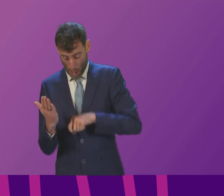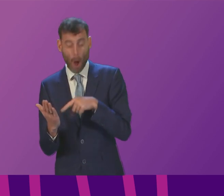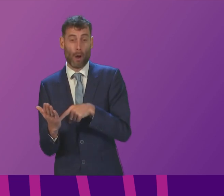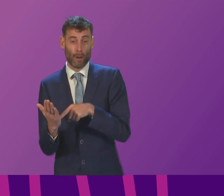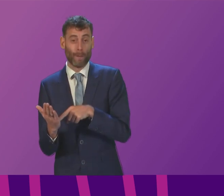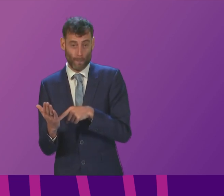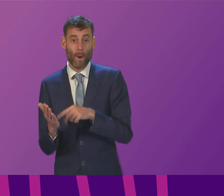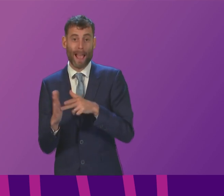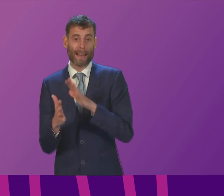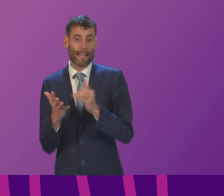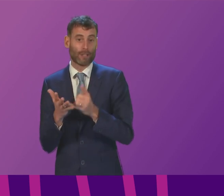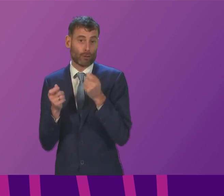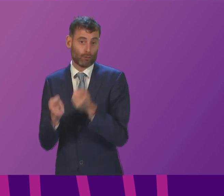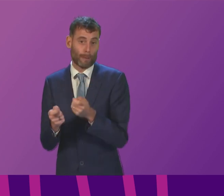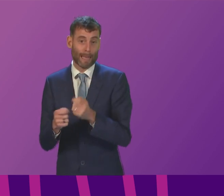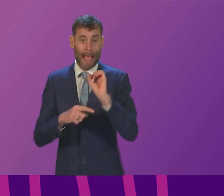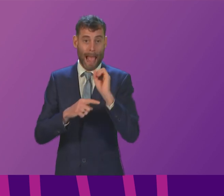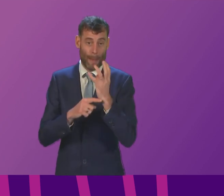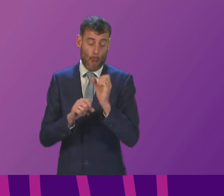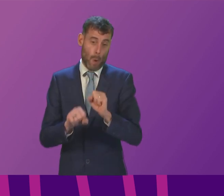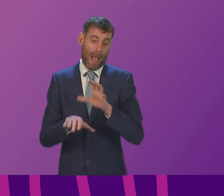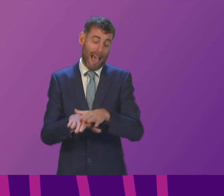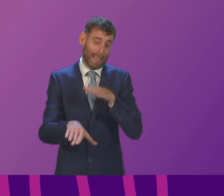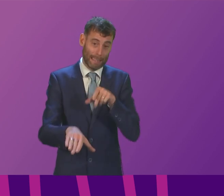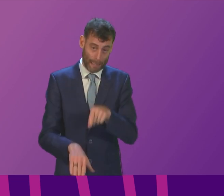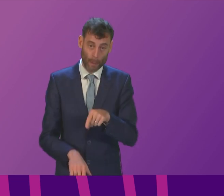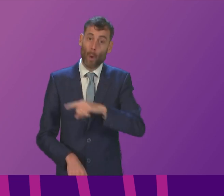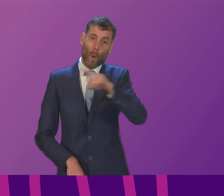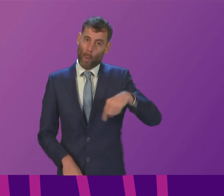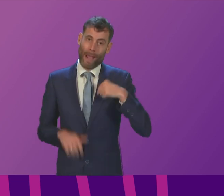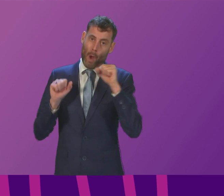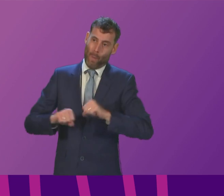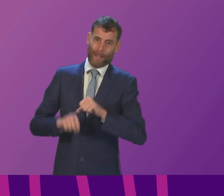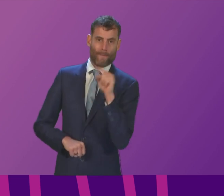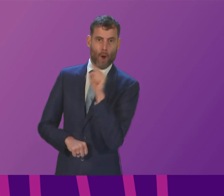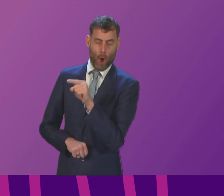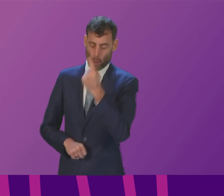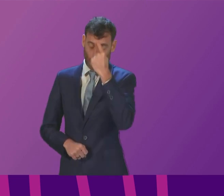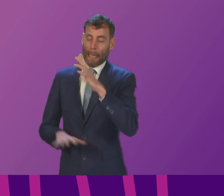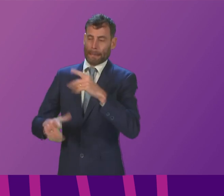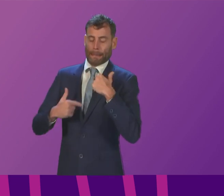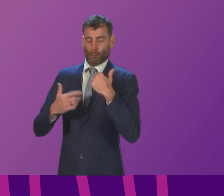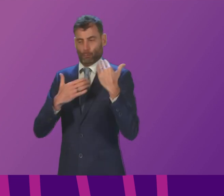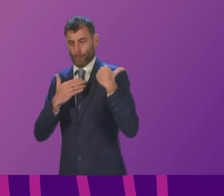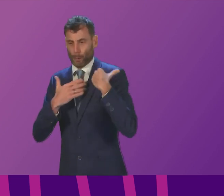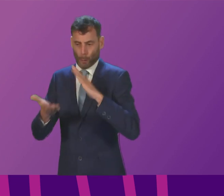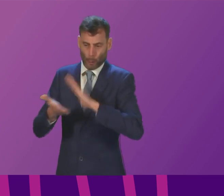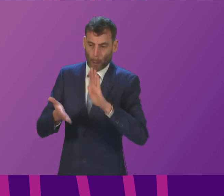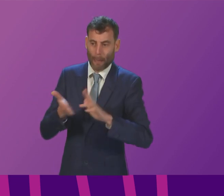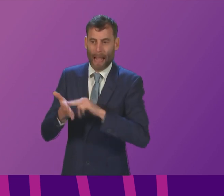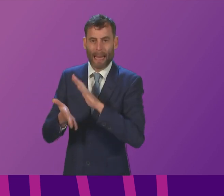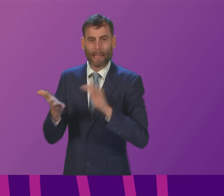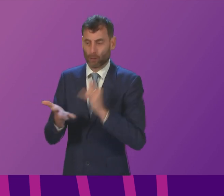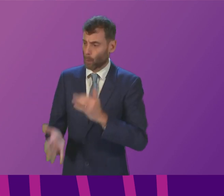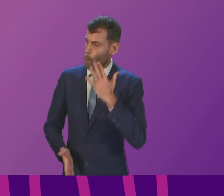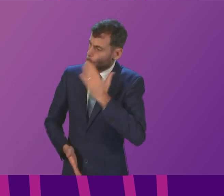ambulance waiting at A&E and waiting for her to take responsibility when will Nicola Sturgeon get a grip of the NHS crisis? first